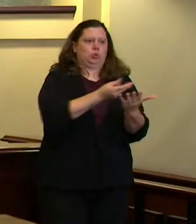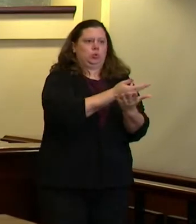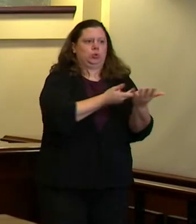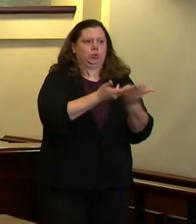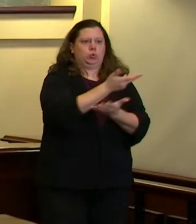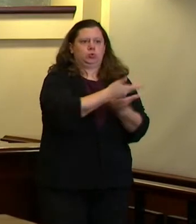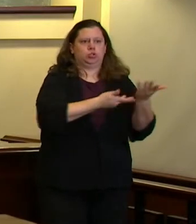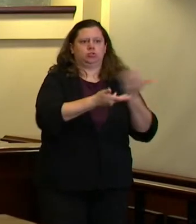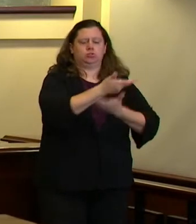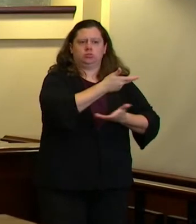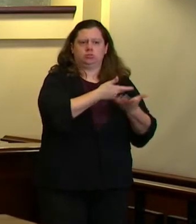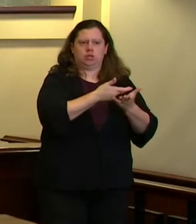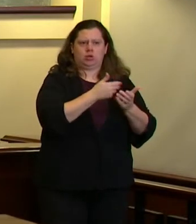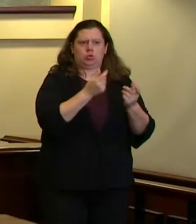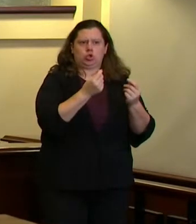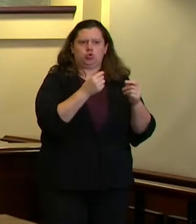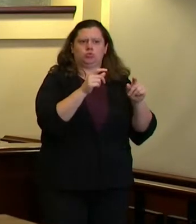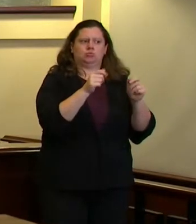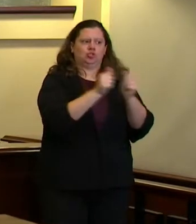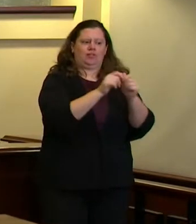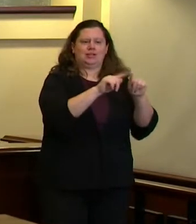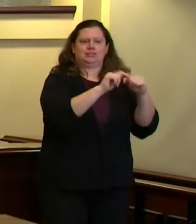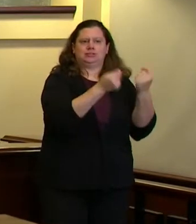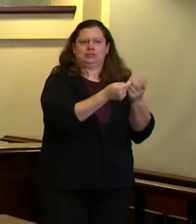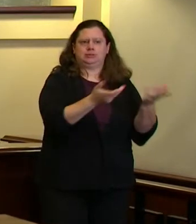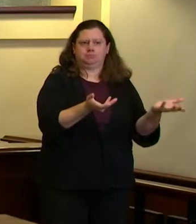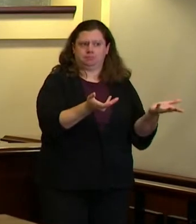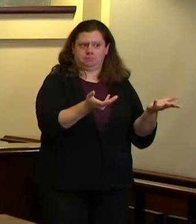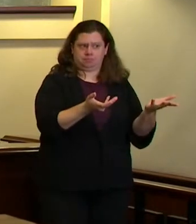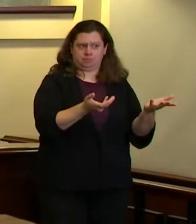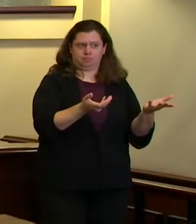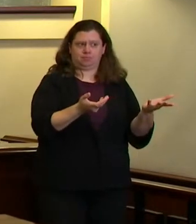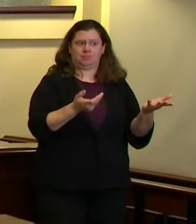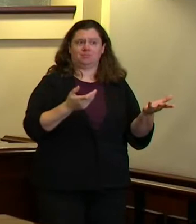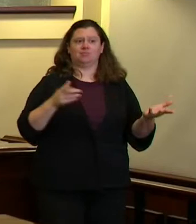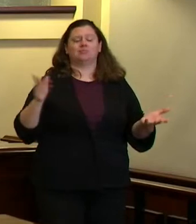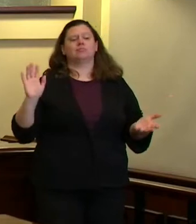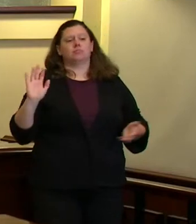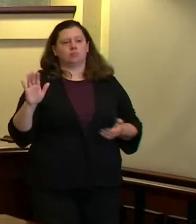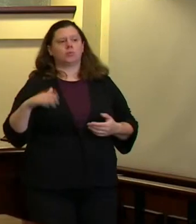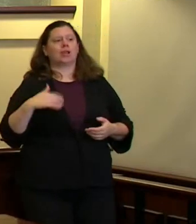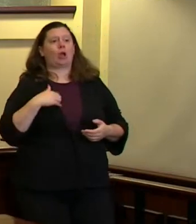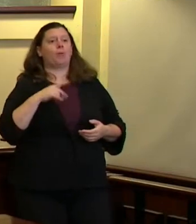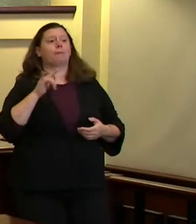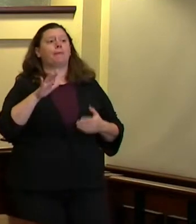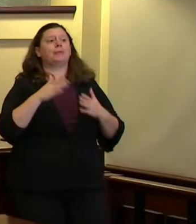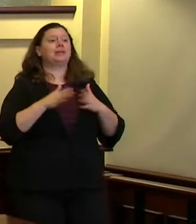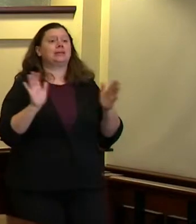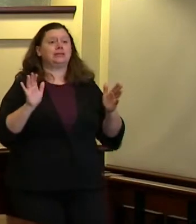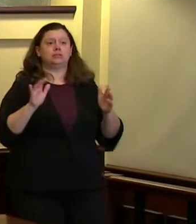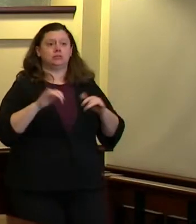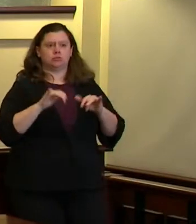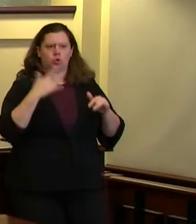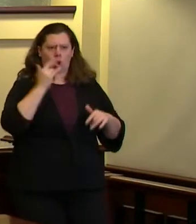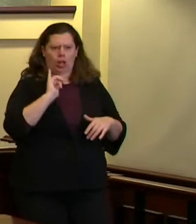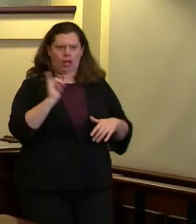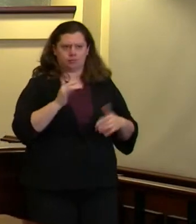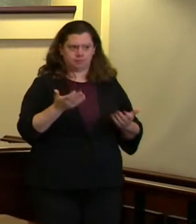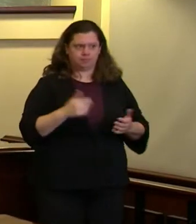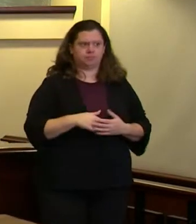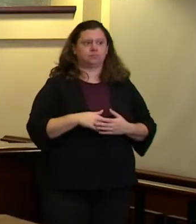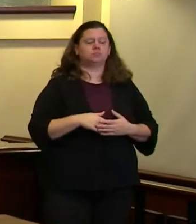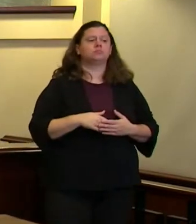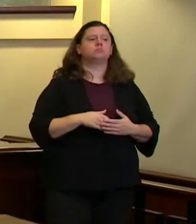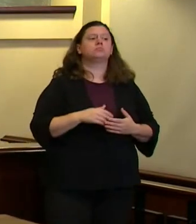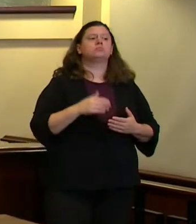how do you rationalize the public safety system right now the way it works is people bring individual ideas